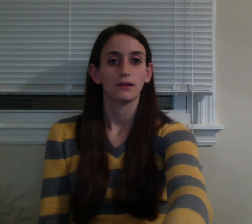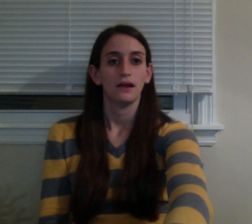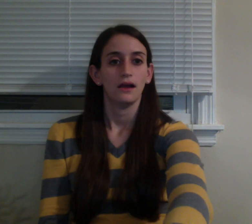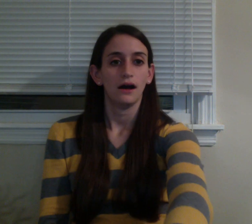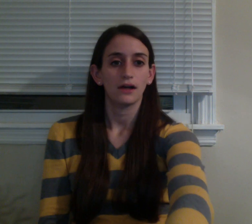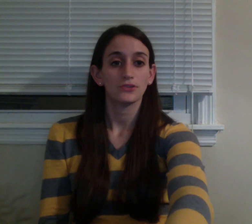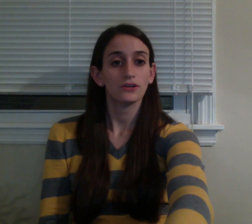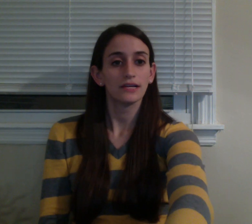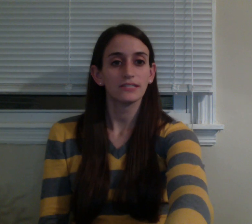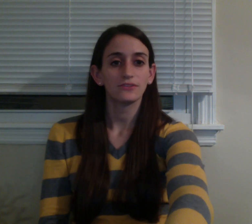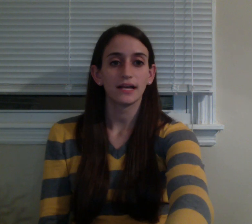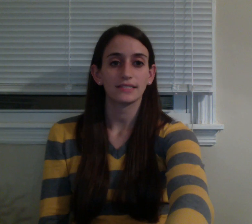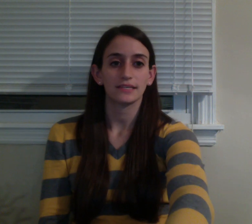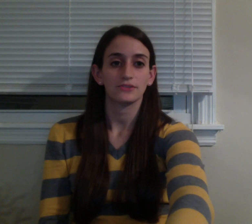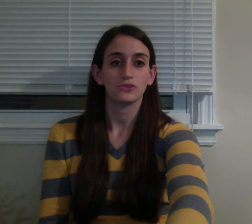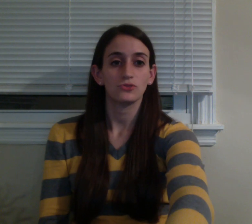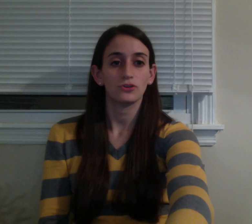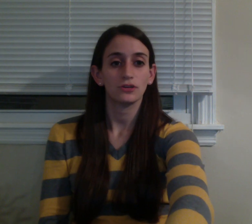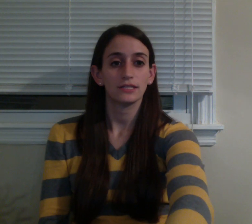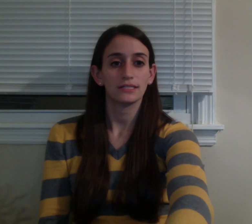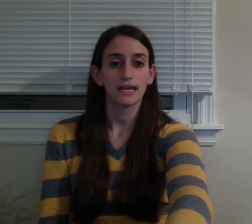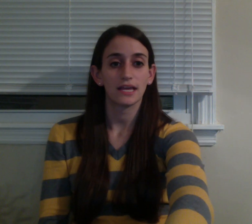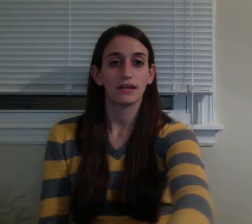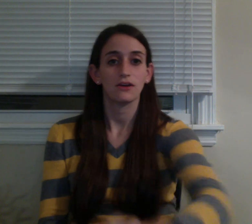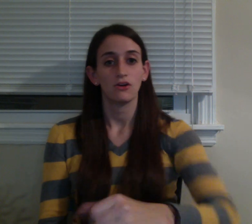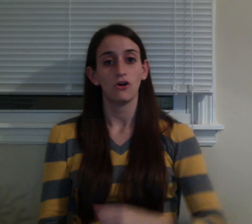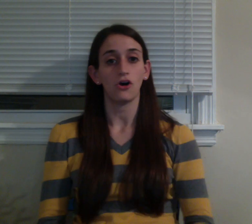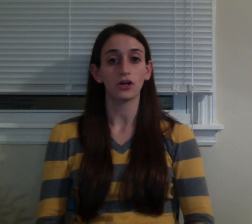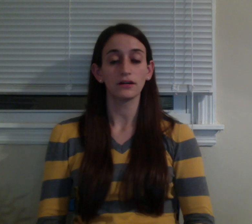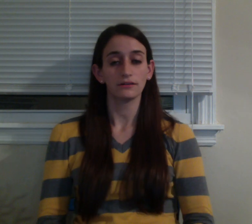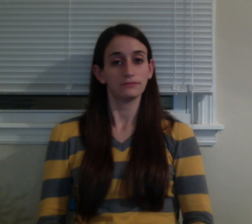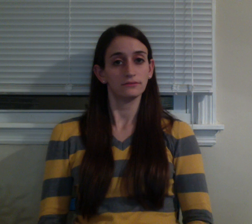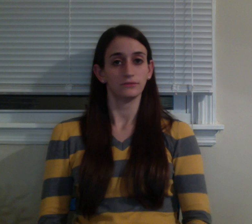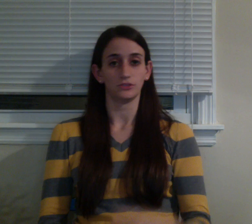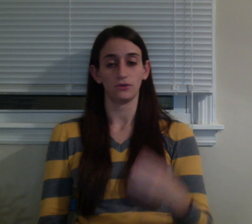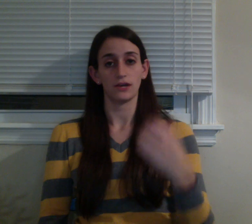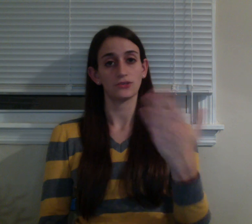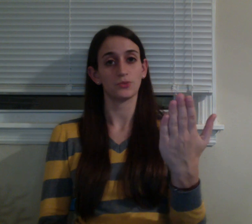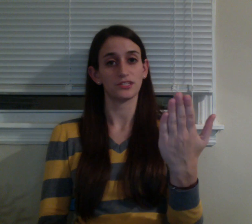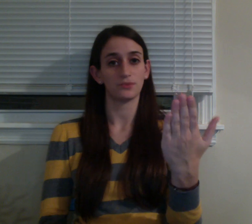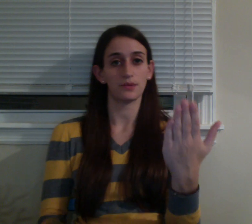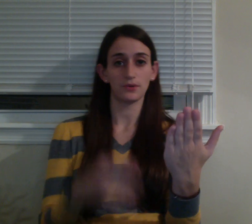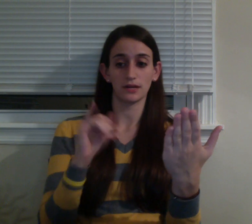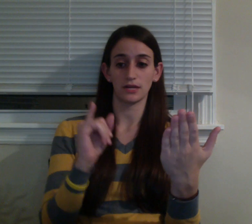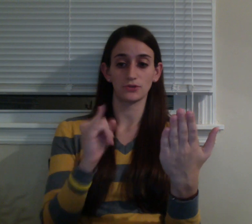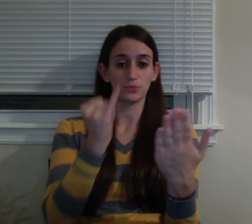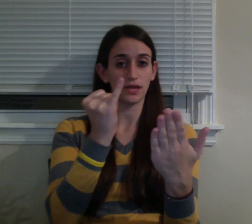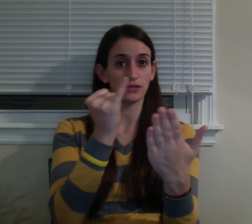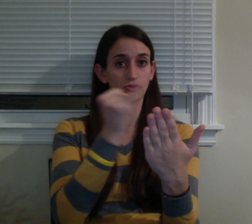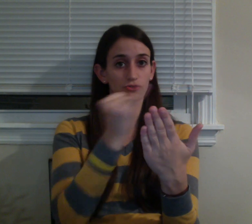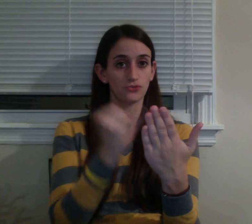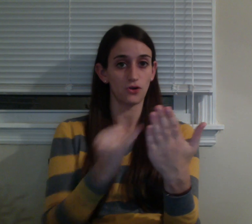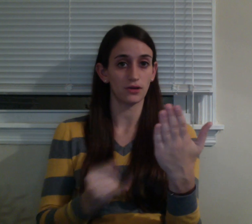So your elective classes, you could take art. So here's your piece of paper, and here's your pen, your drawing,